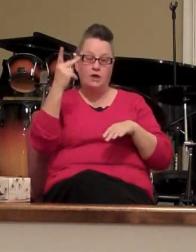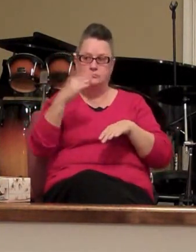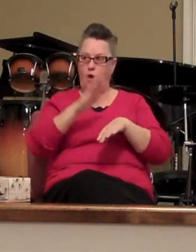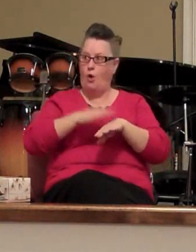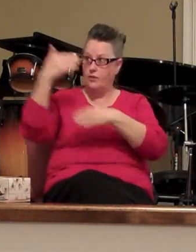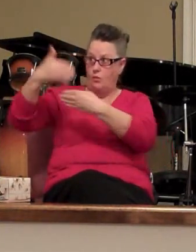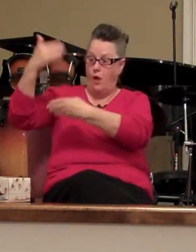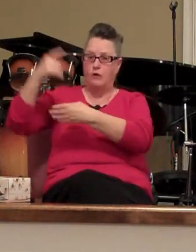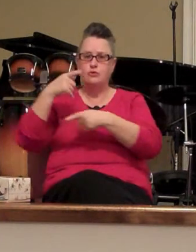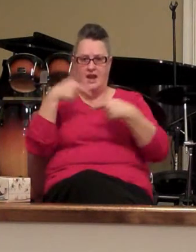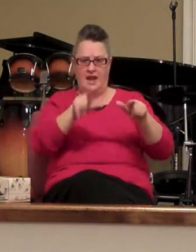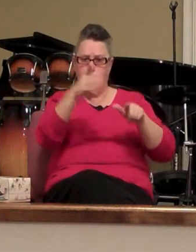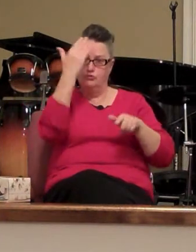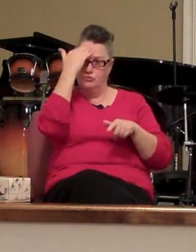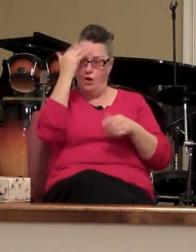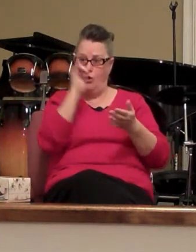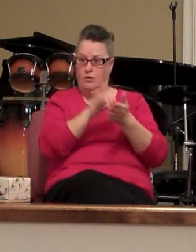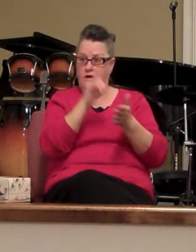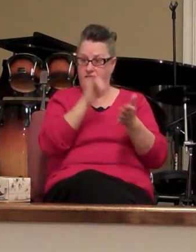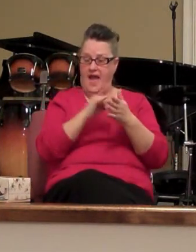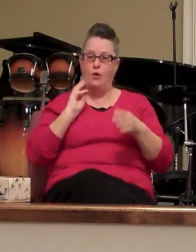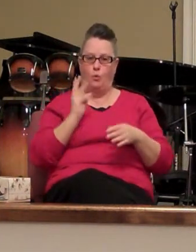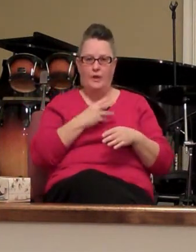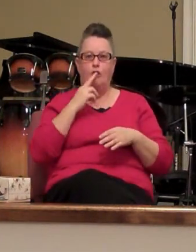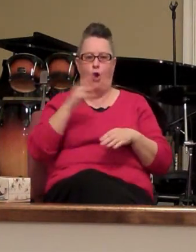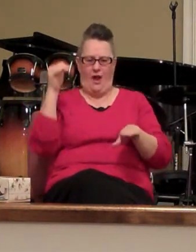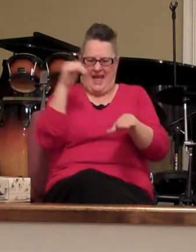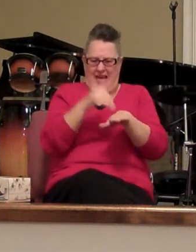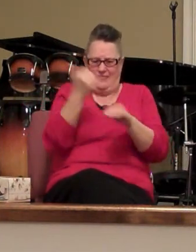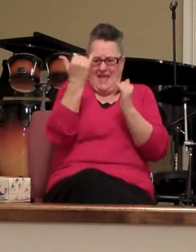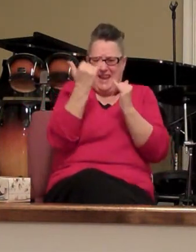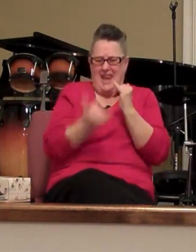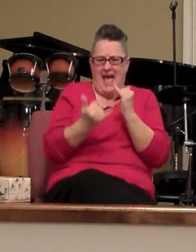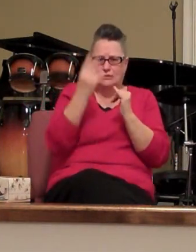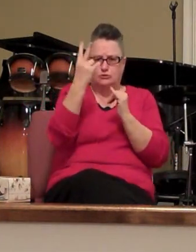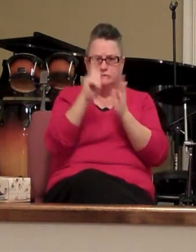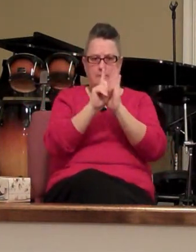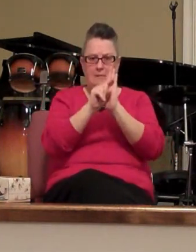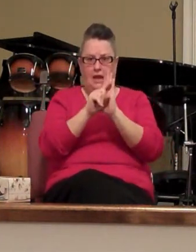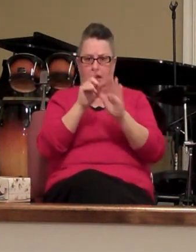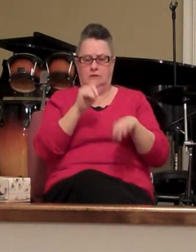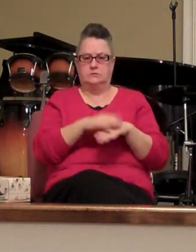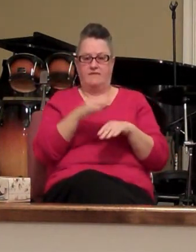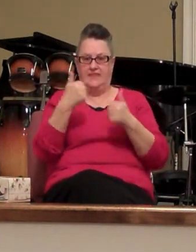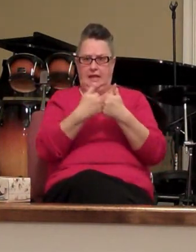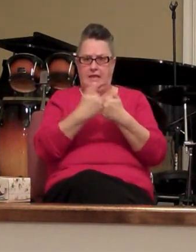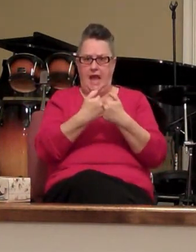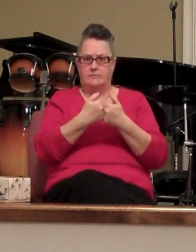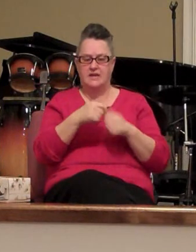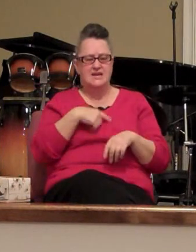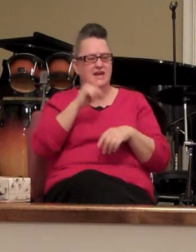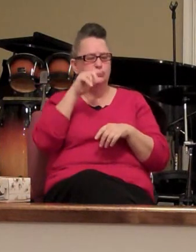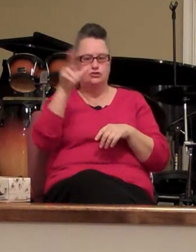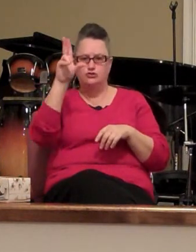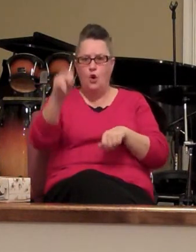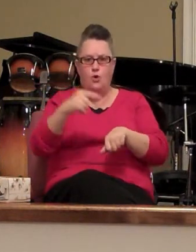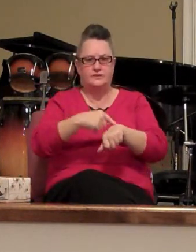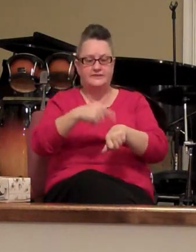to let us know brother Scott we are at the last two minutes of the game and it's no time for us to